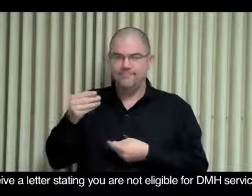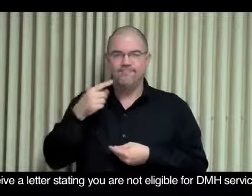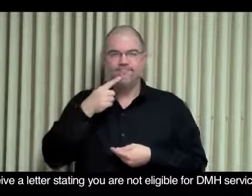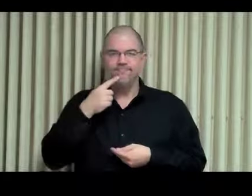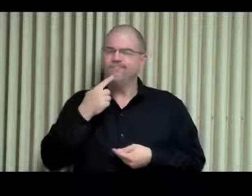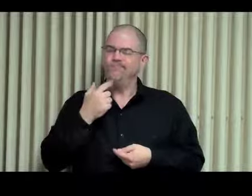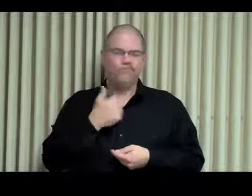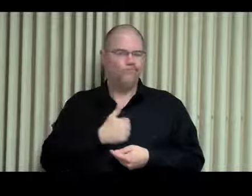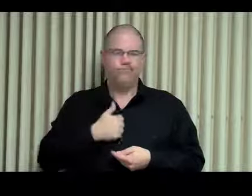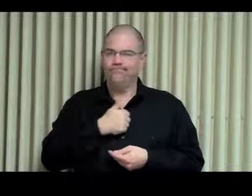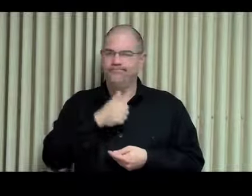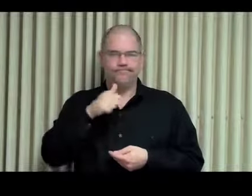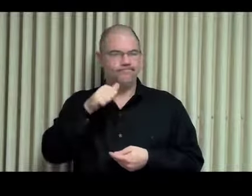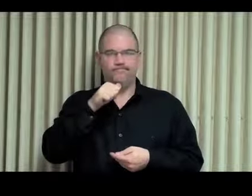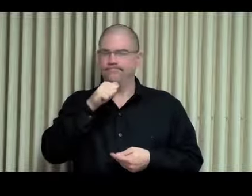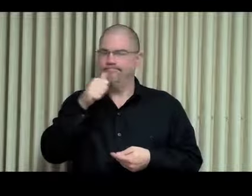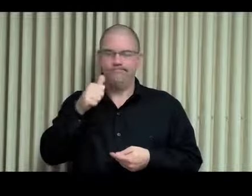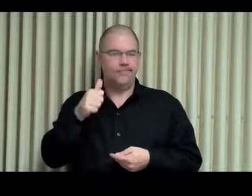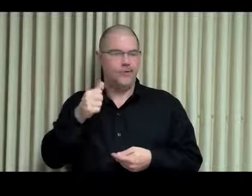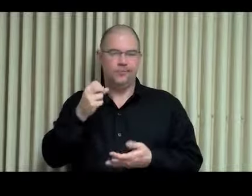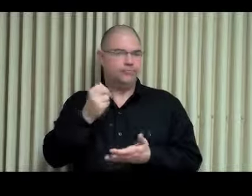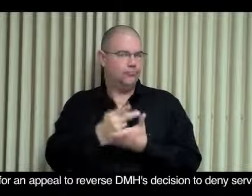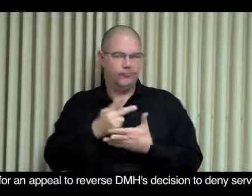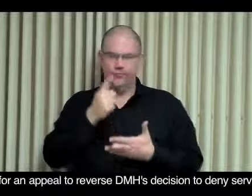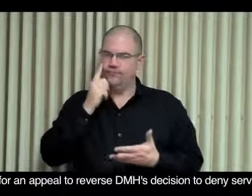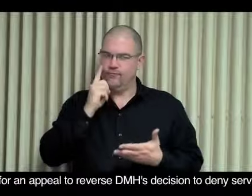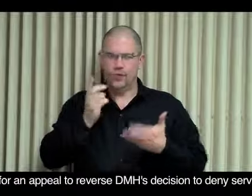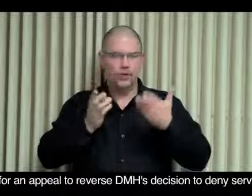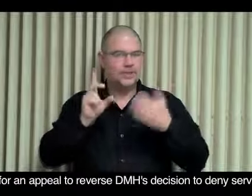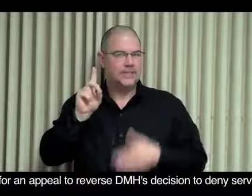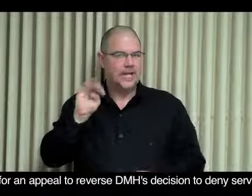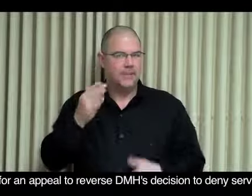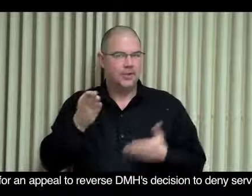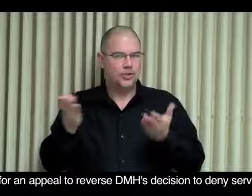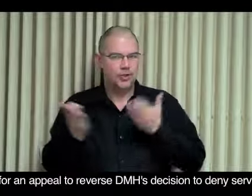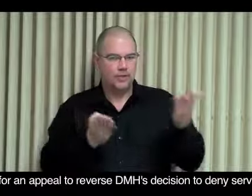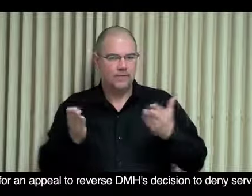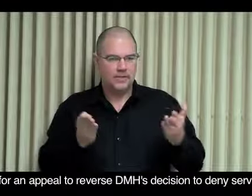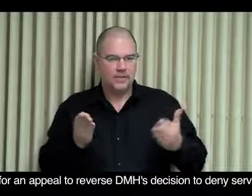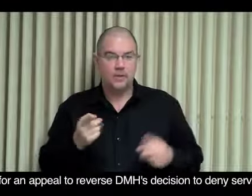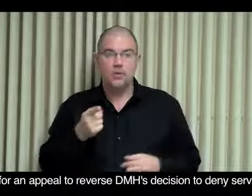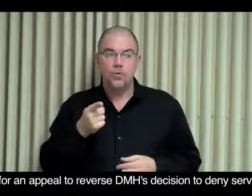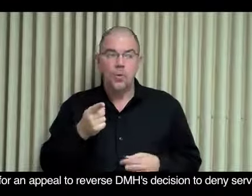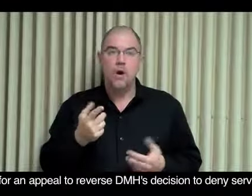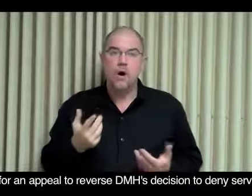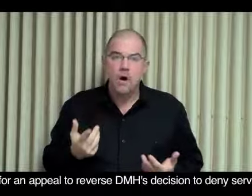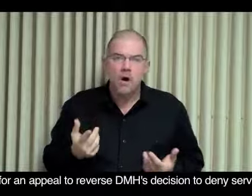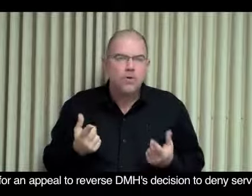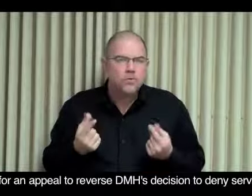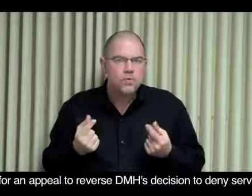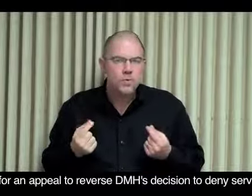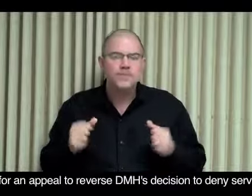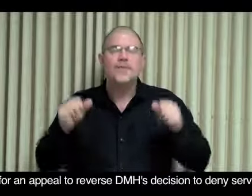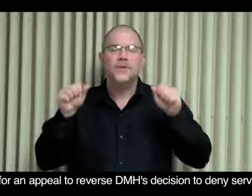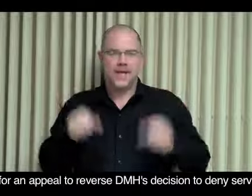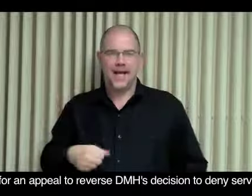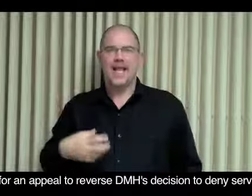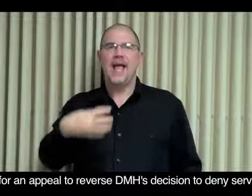you can file for an appeal to reverse DMH's decision to deny